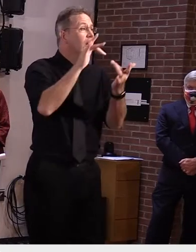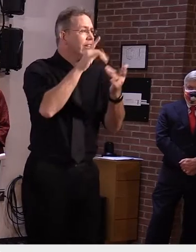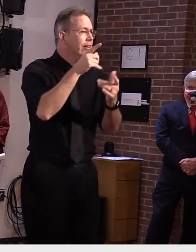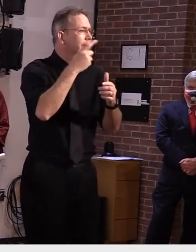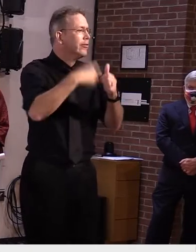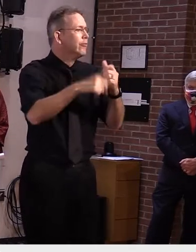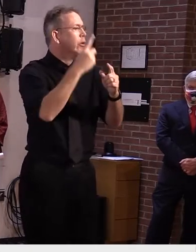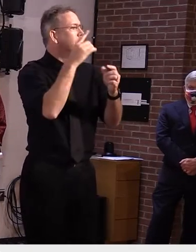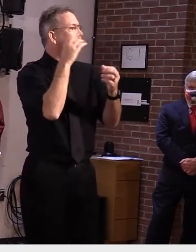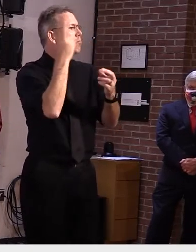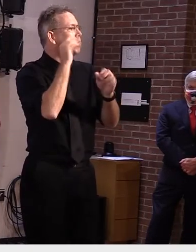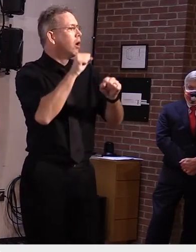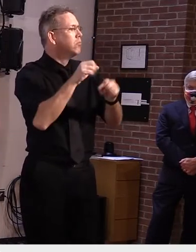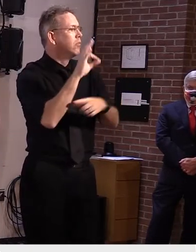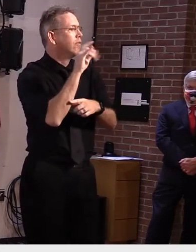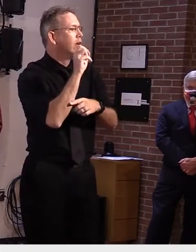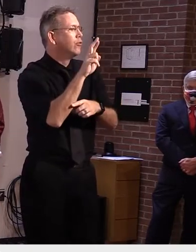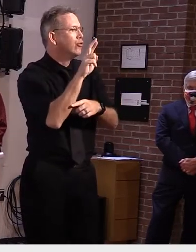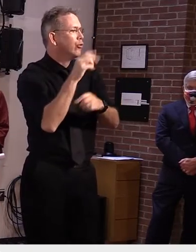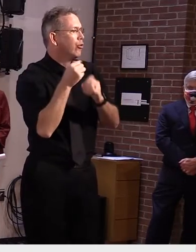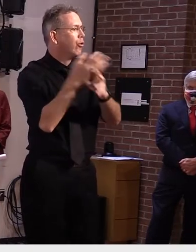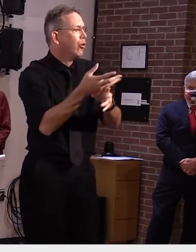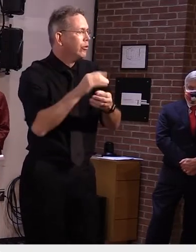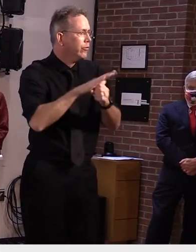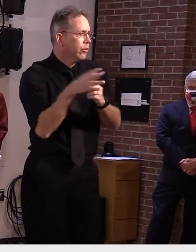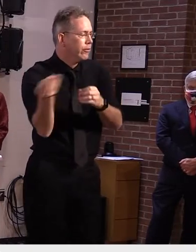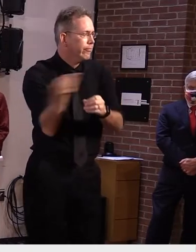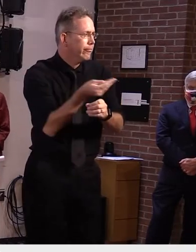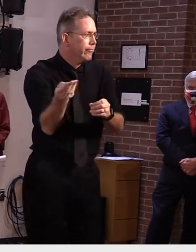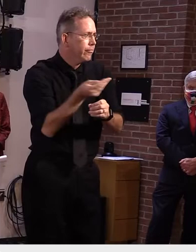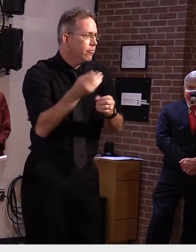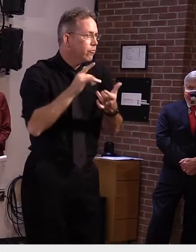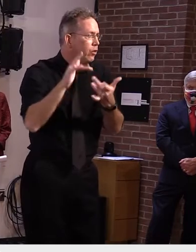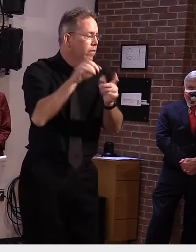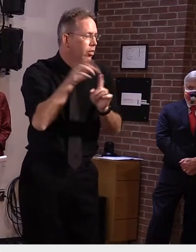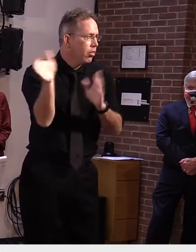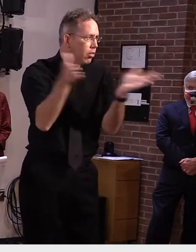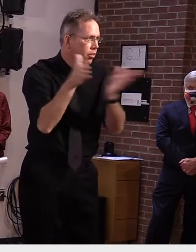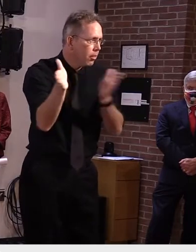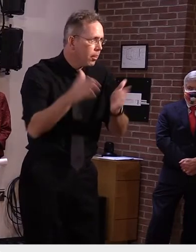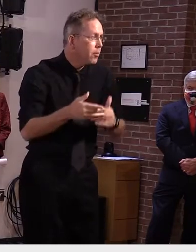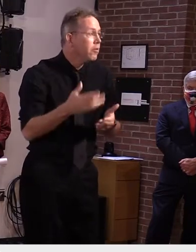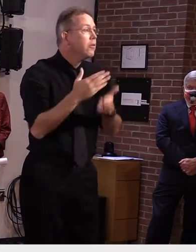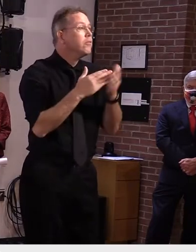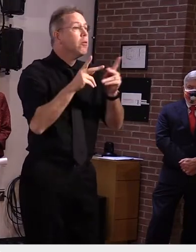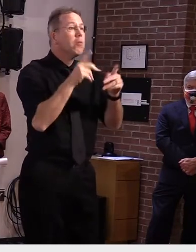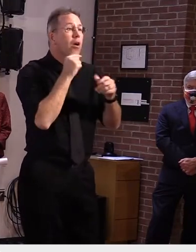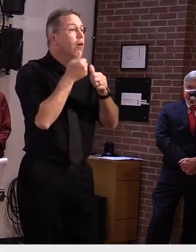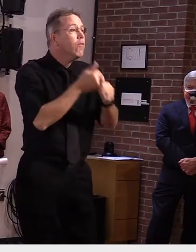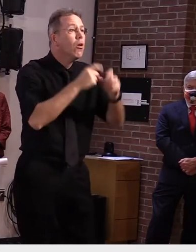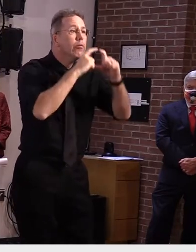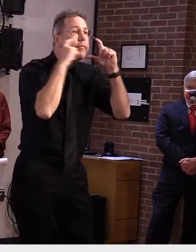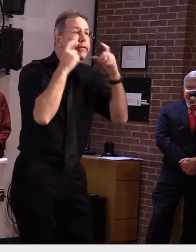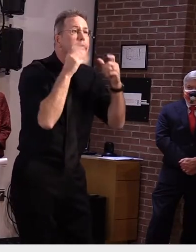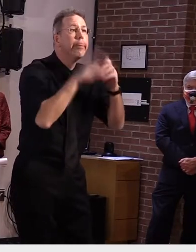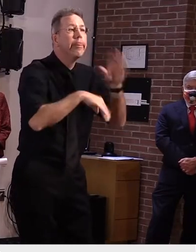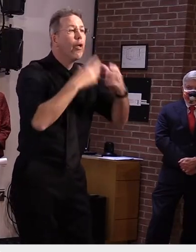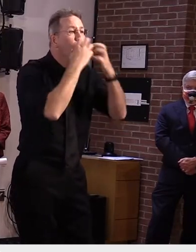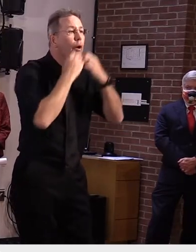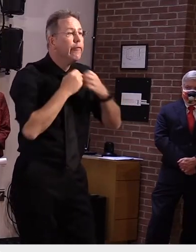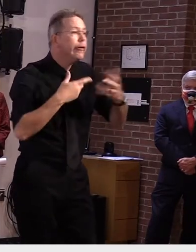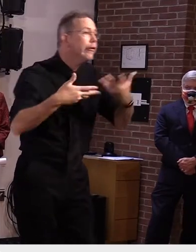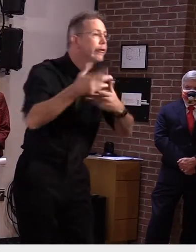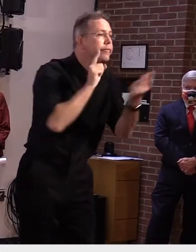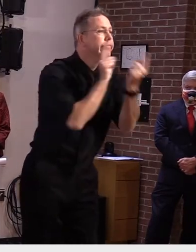-green areas. There's not wearing masks. There's not social distancing. I'm not saying that these things are